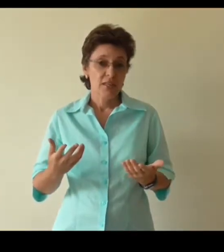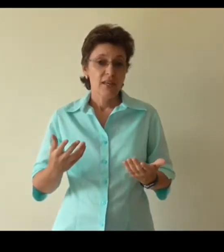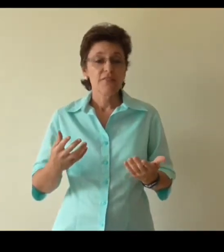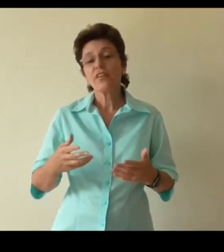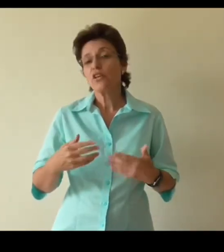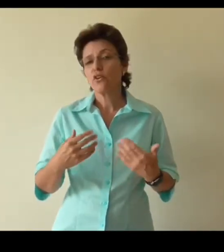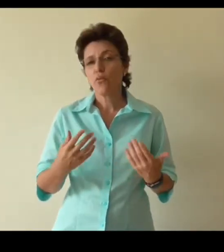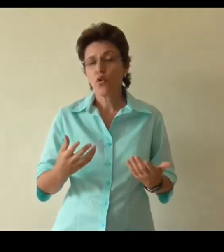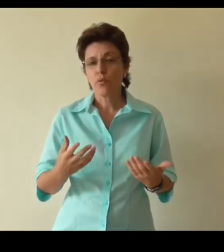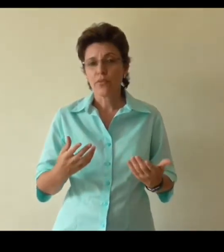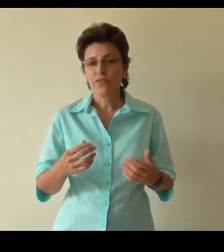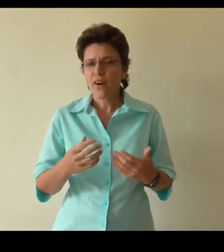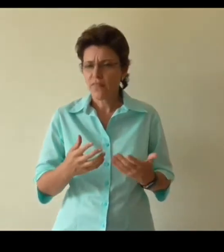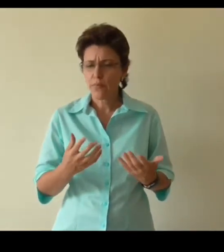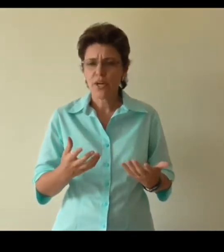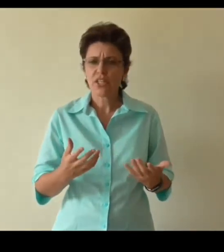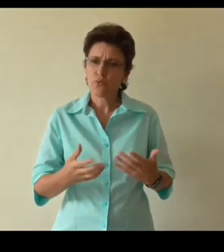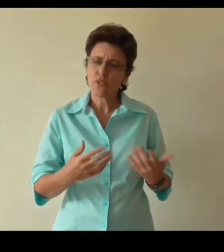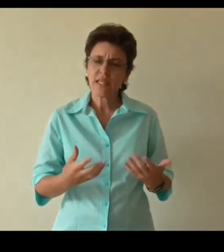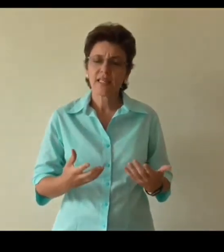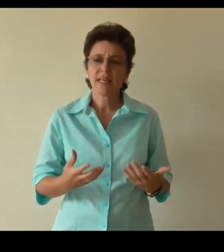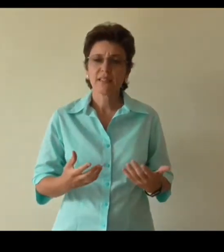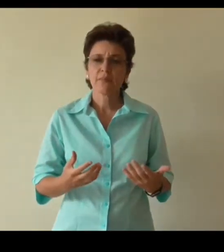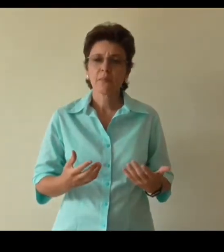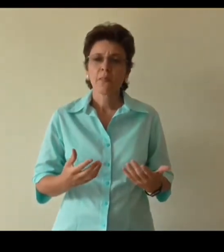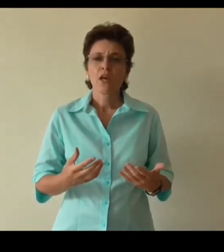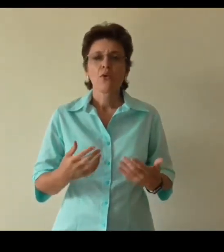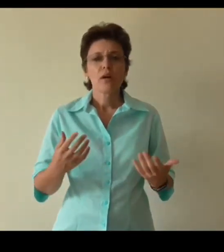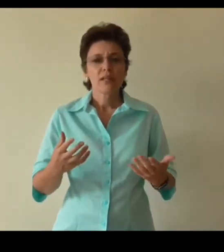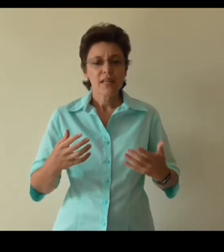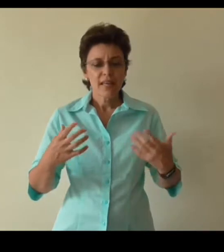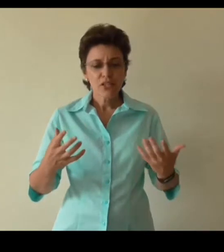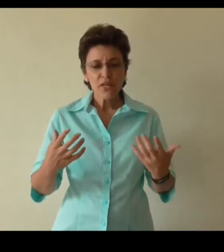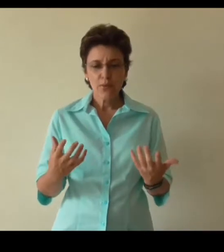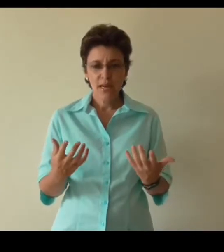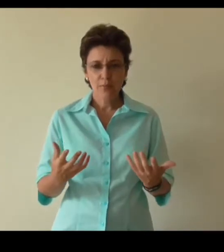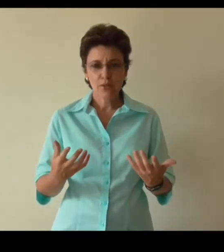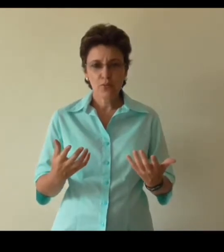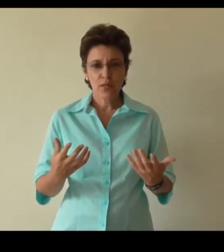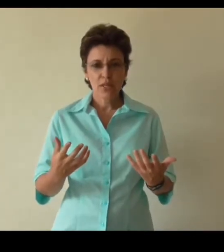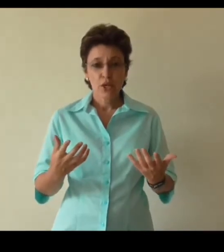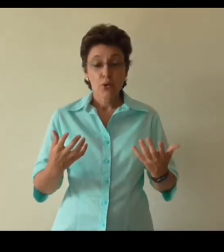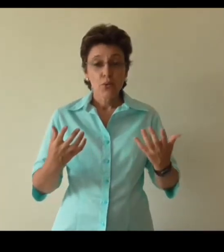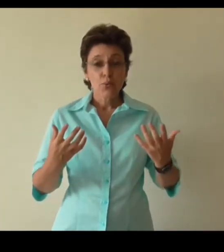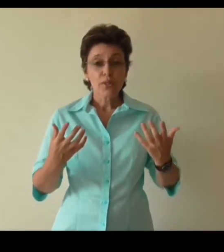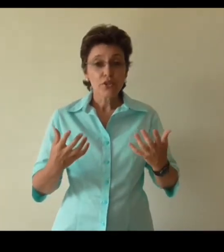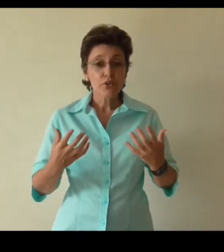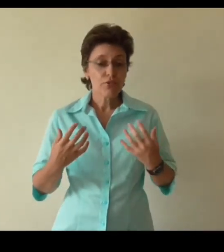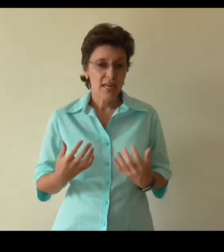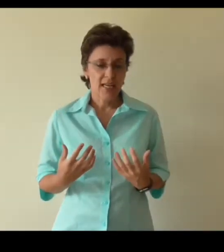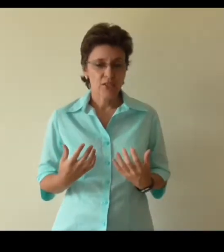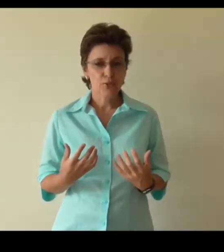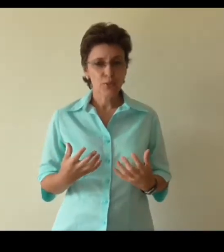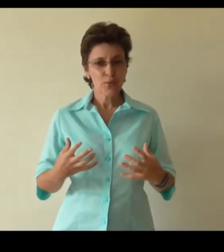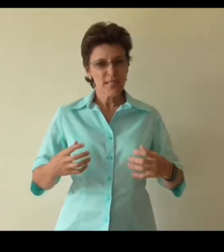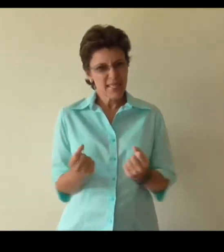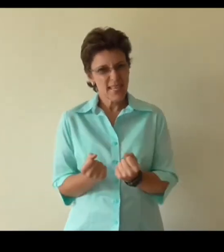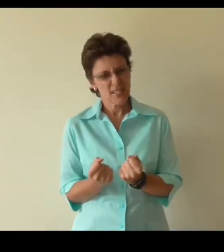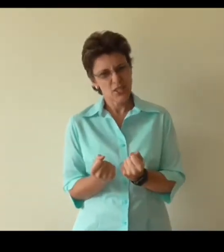a feeling of warmth, a fine vibration, words like that. Well that's really what happens when we do relax because when we tense and